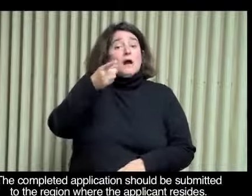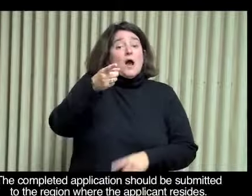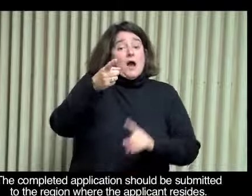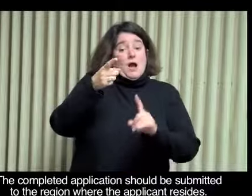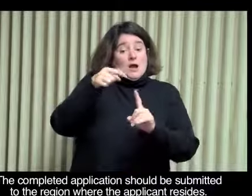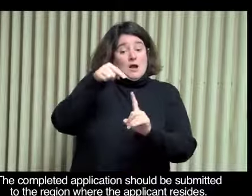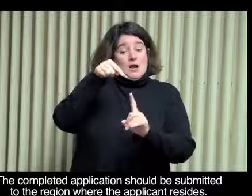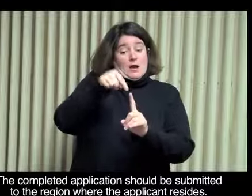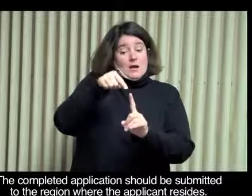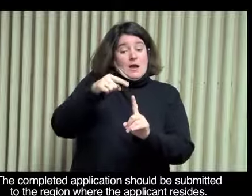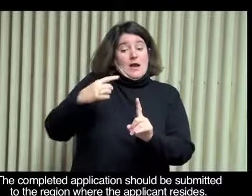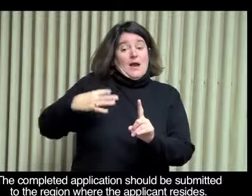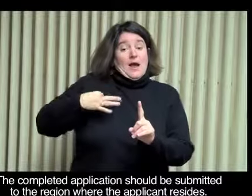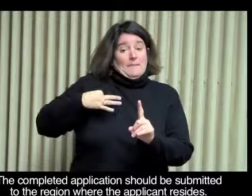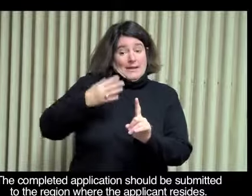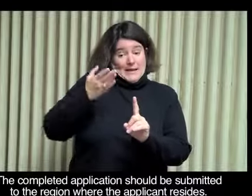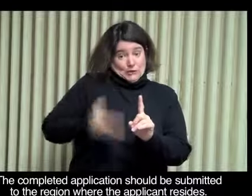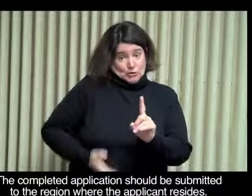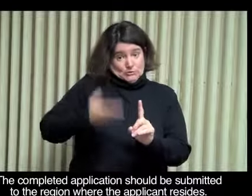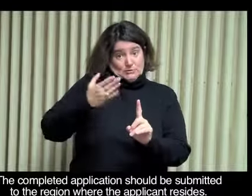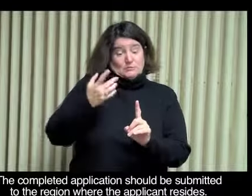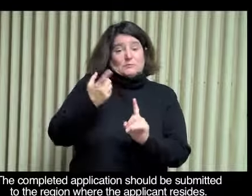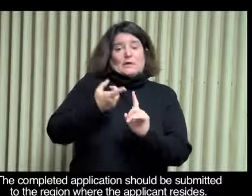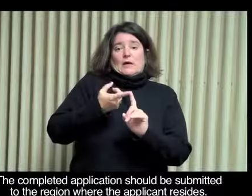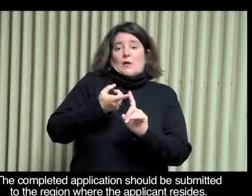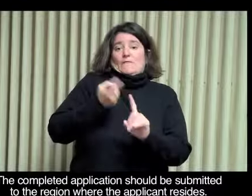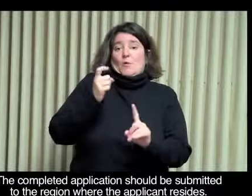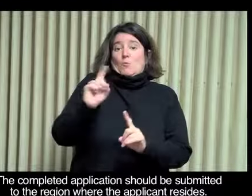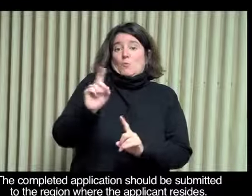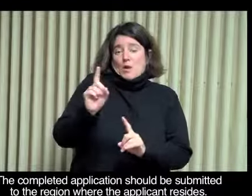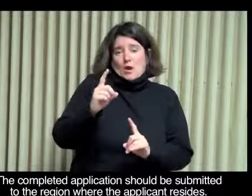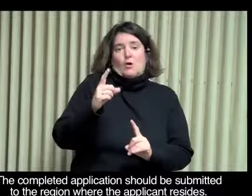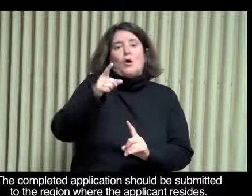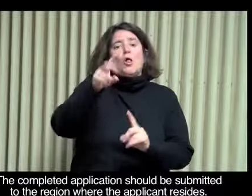The completed application should be submitted to the region where the applicant resides.